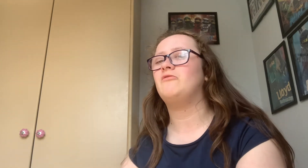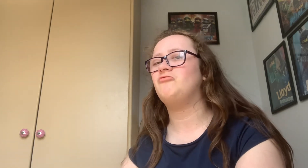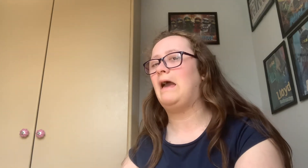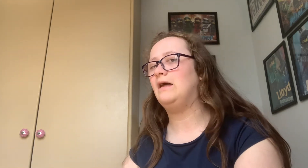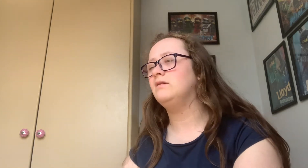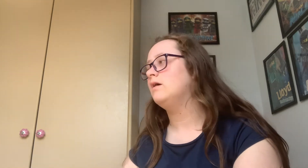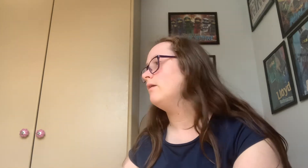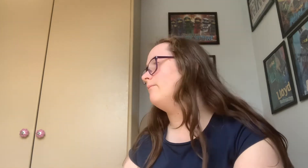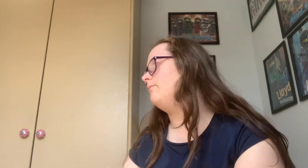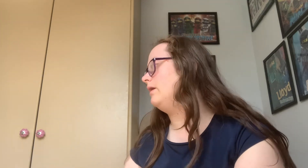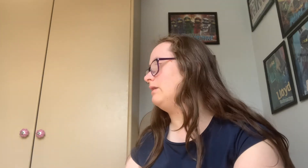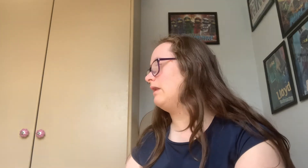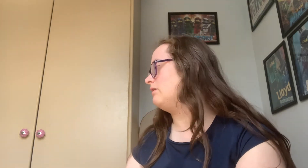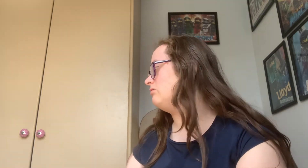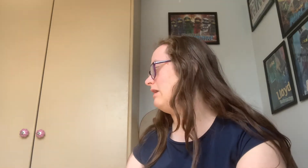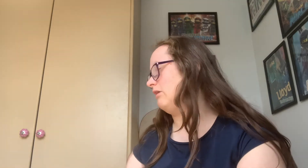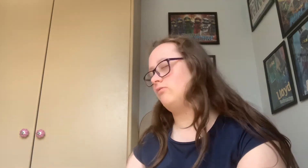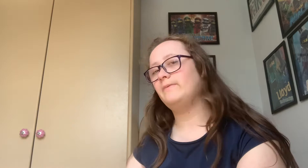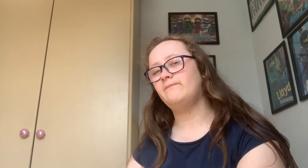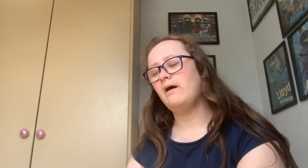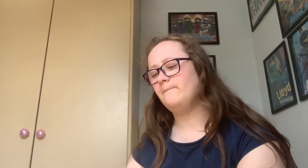my grand But instead I called my mom